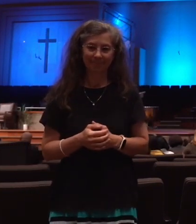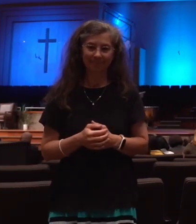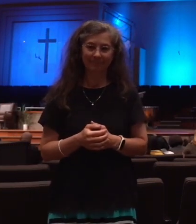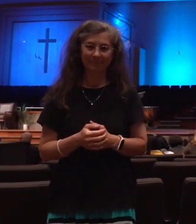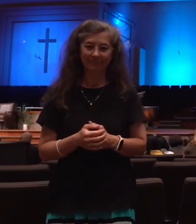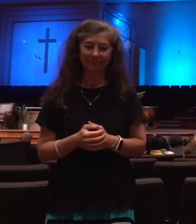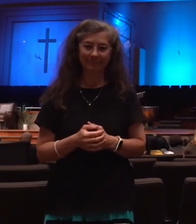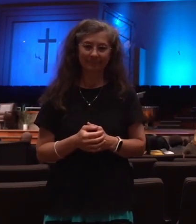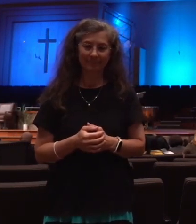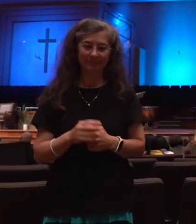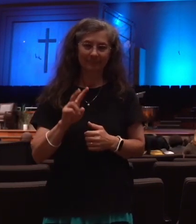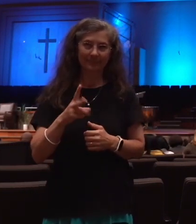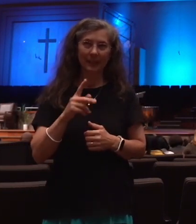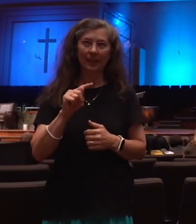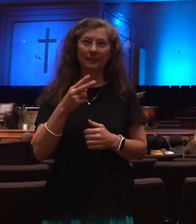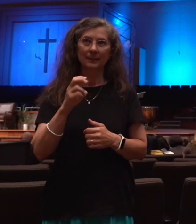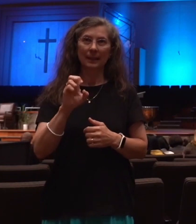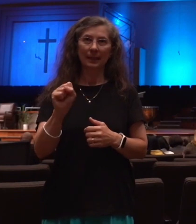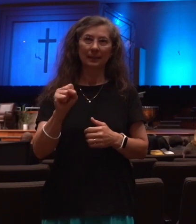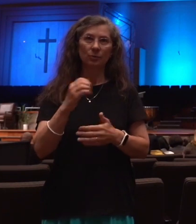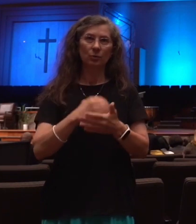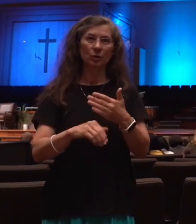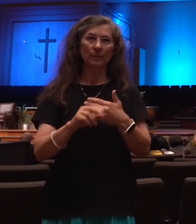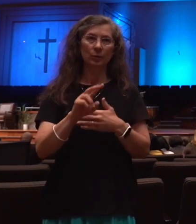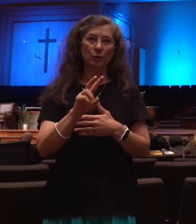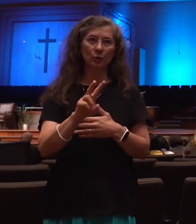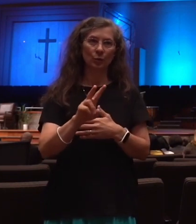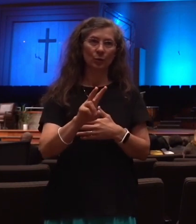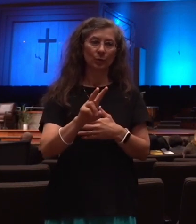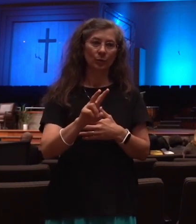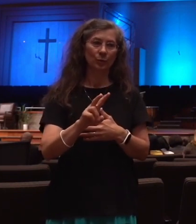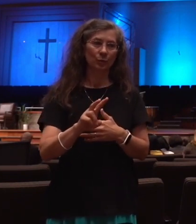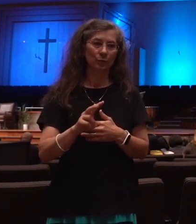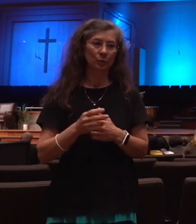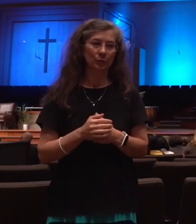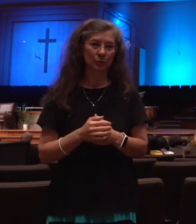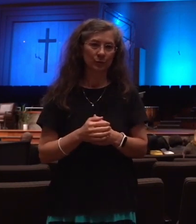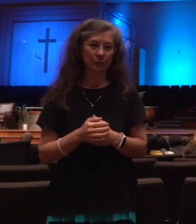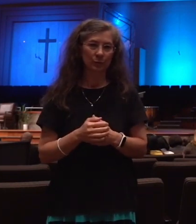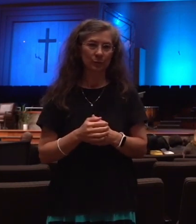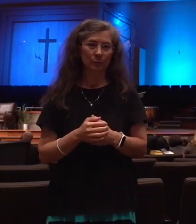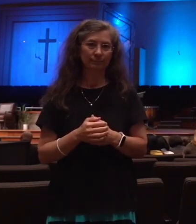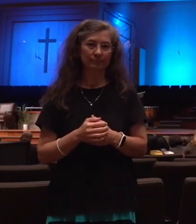2 Thessalonians chapter 2, it talks about the